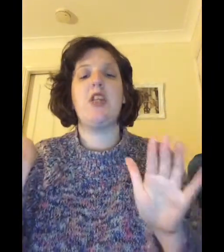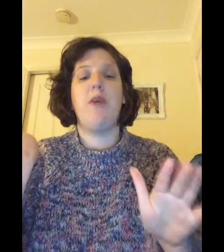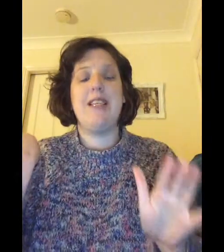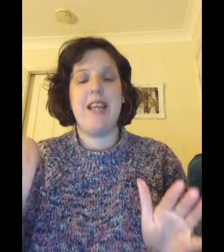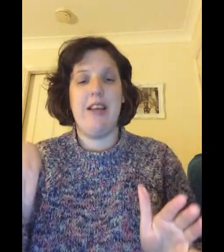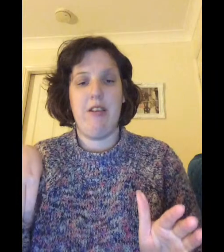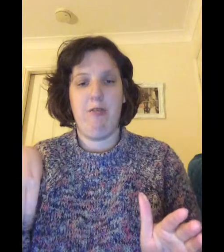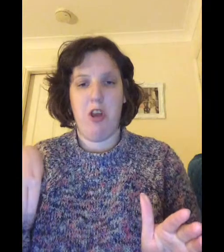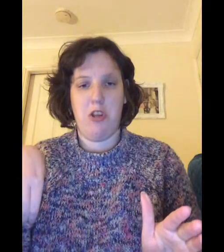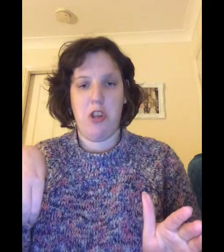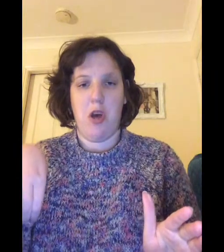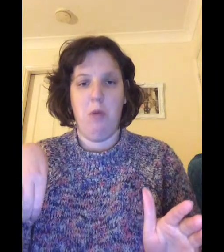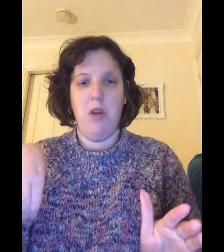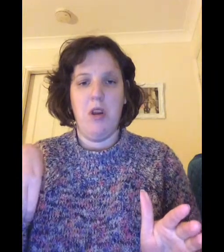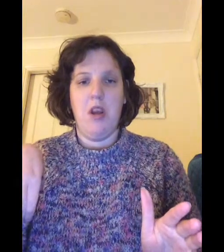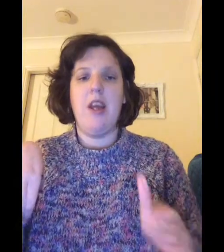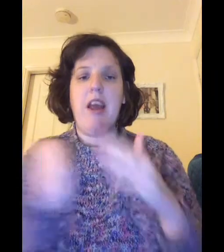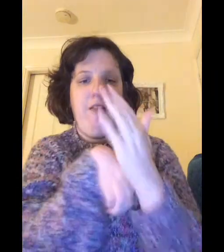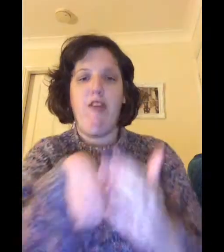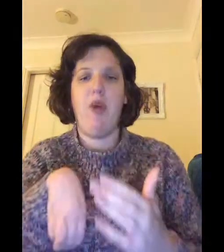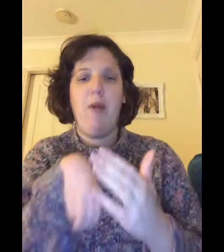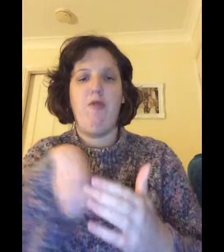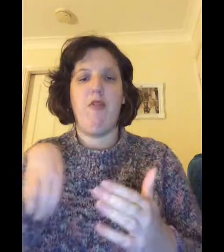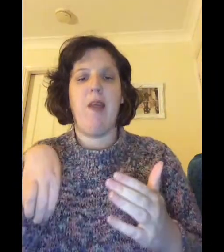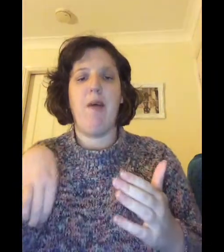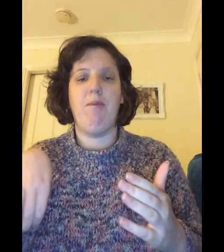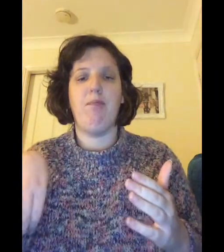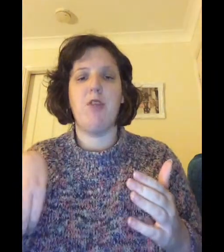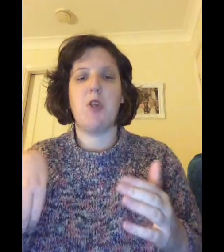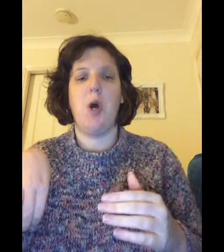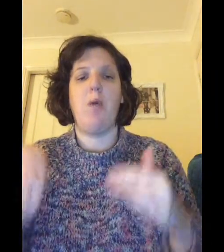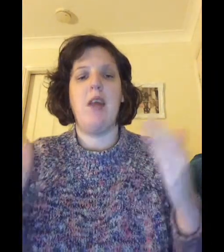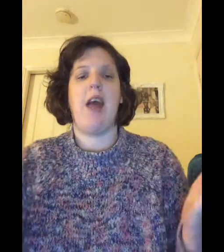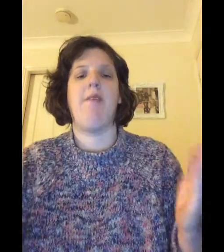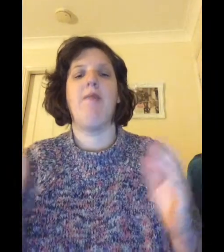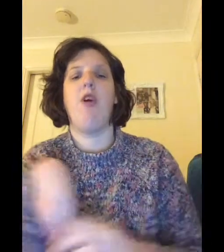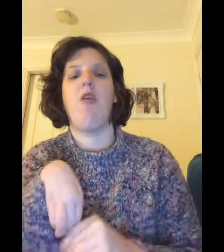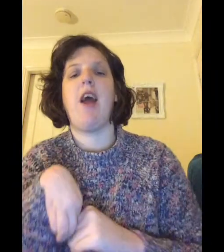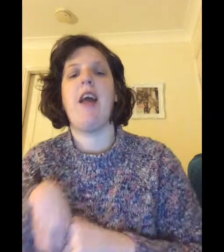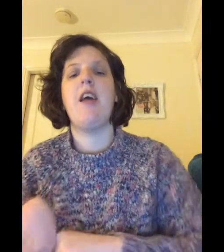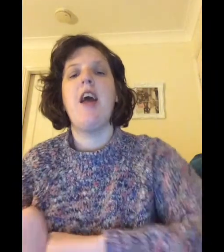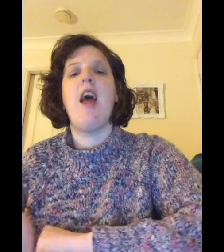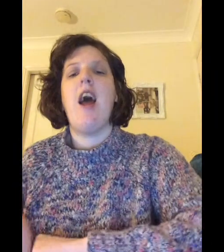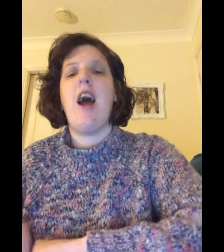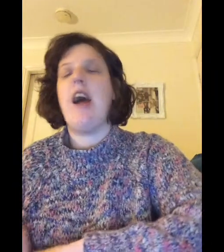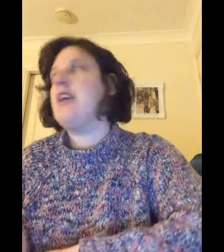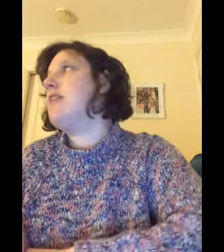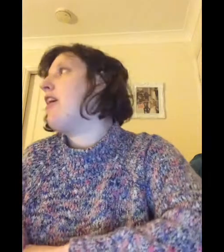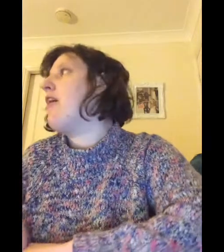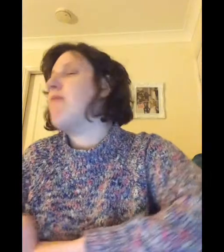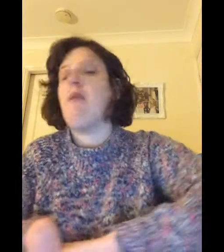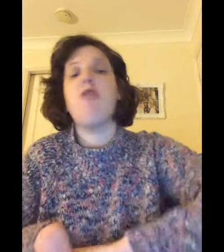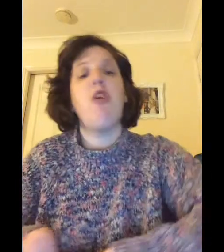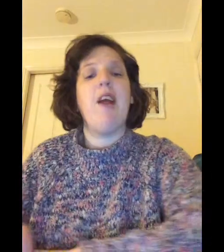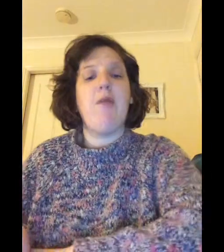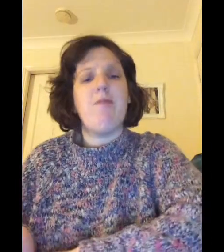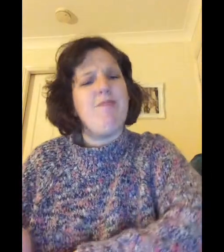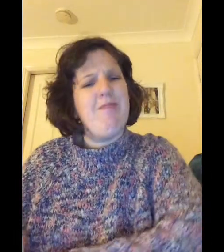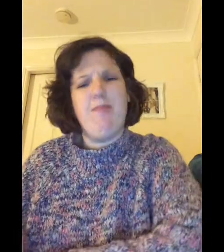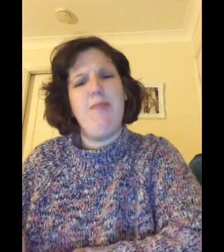to eastenders first though get a few in for them so yeah okay and um i'm sorry i'm a